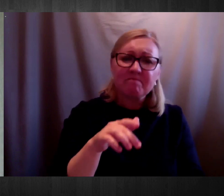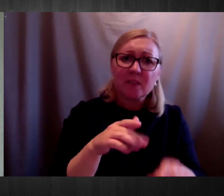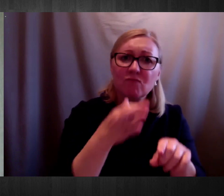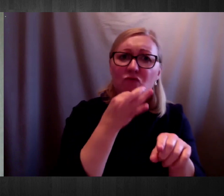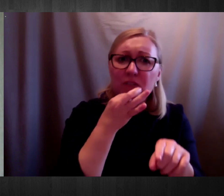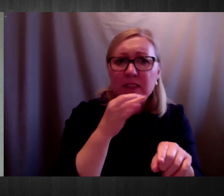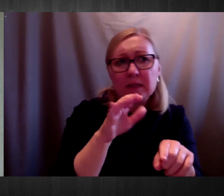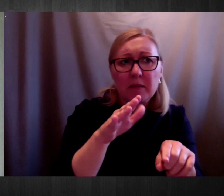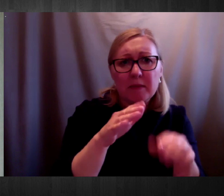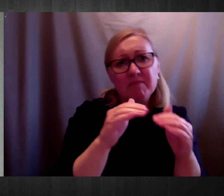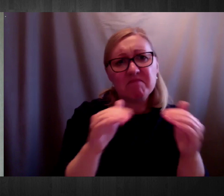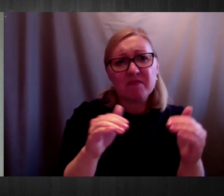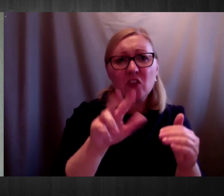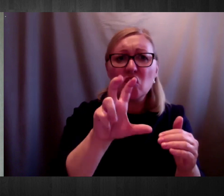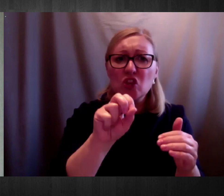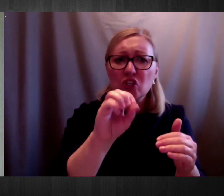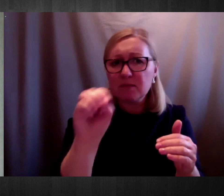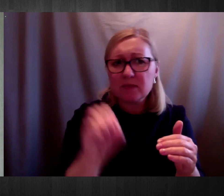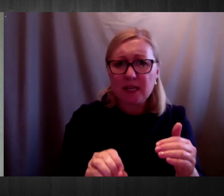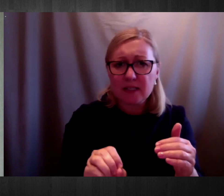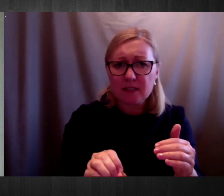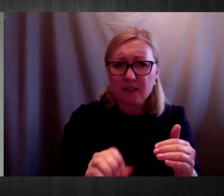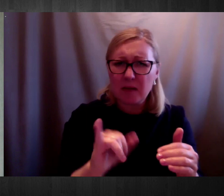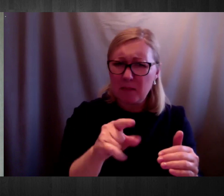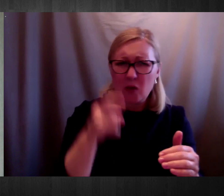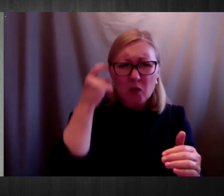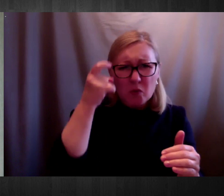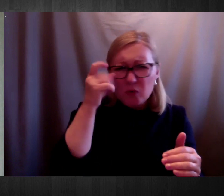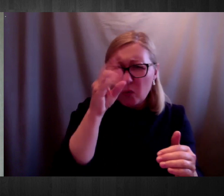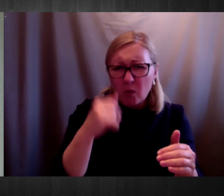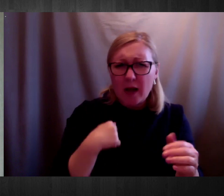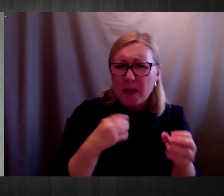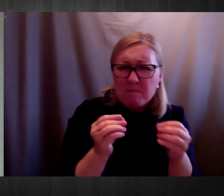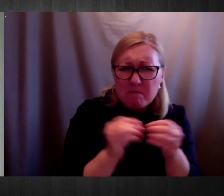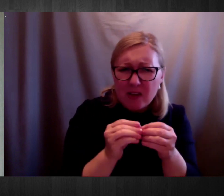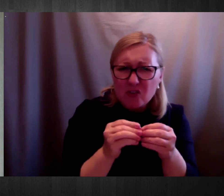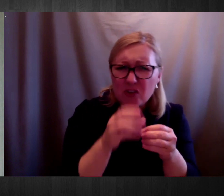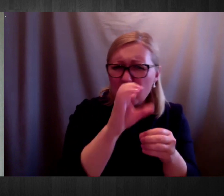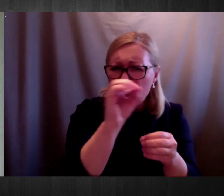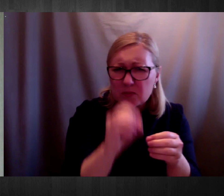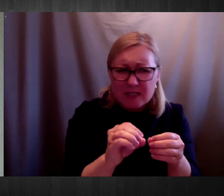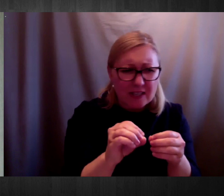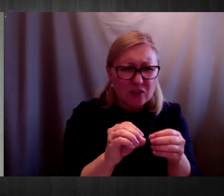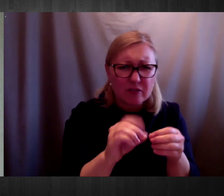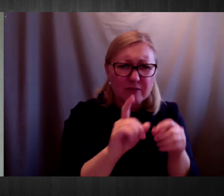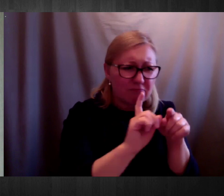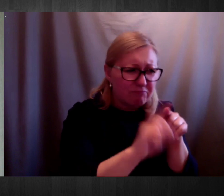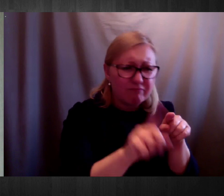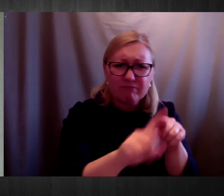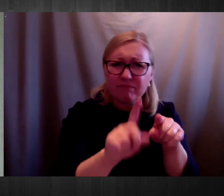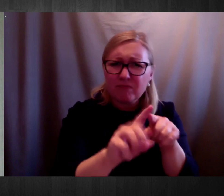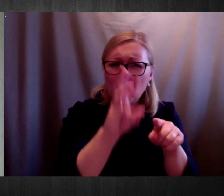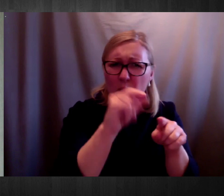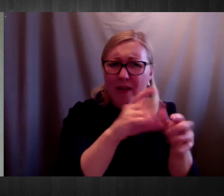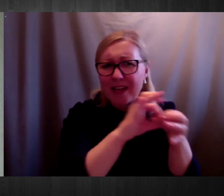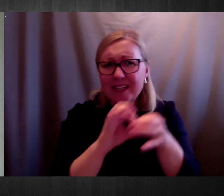You are wondering why this is on doing this in relation to COVID-19. There's been